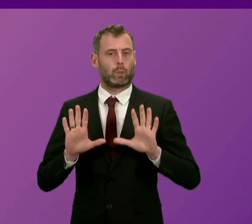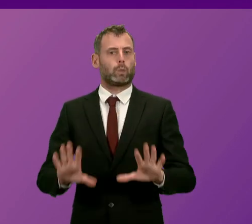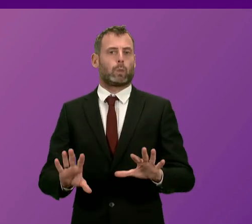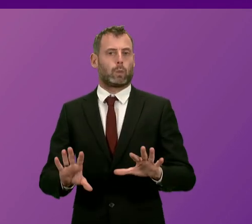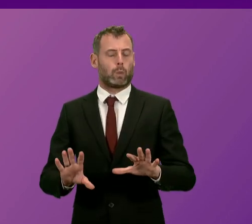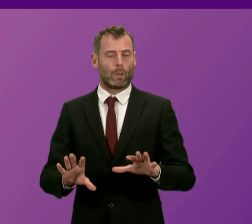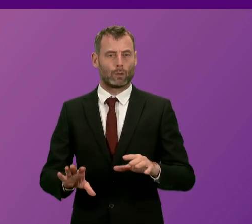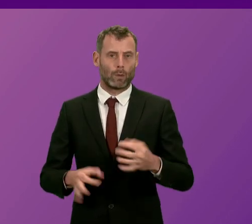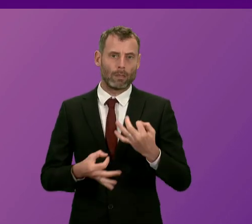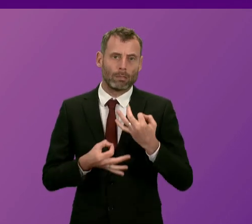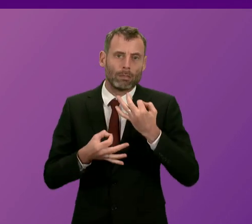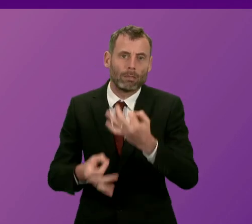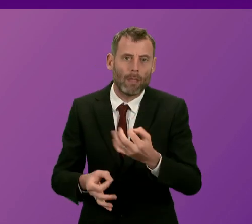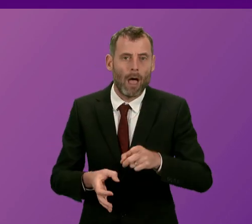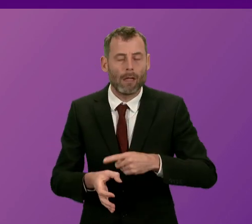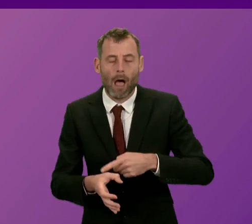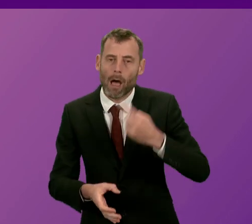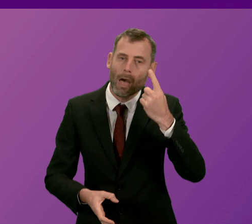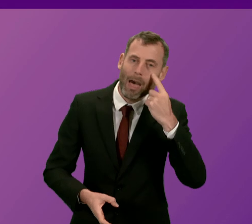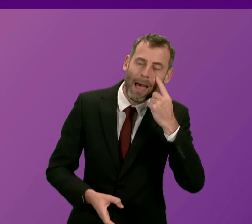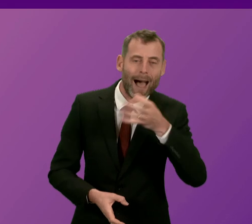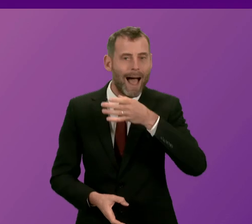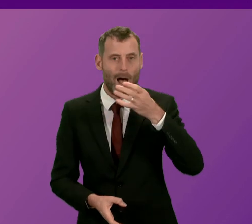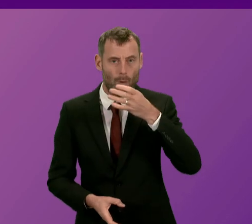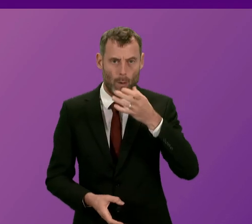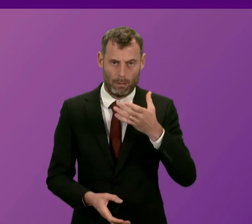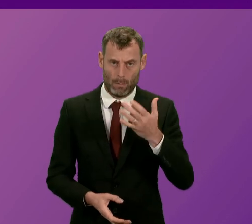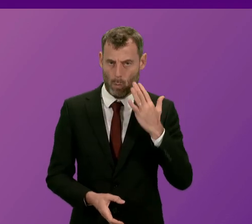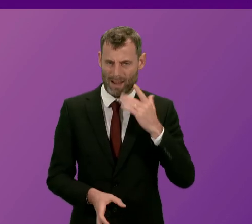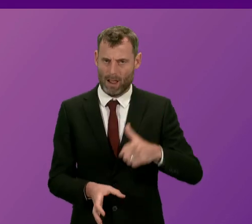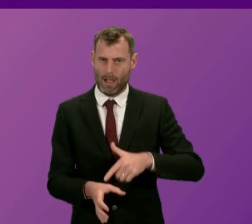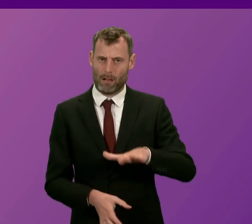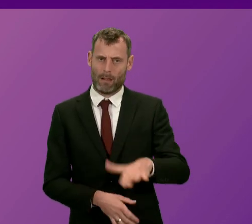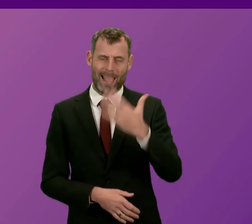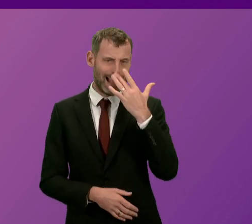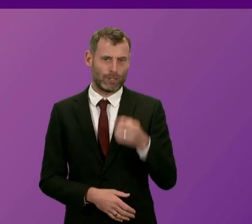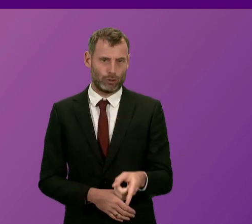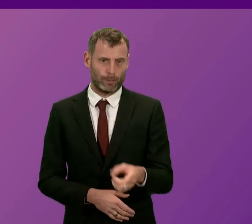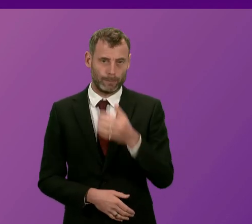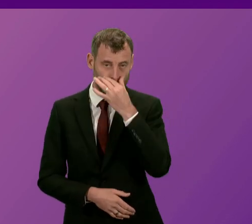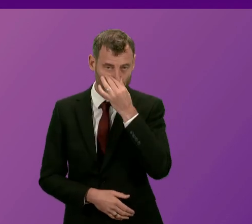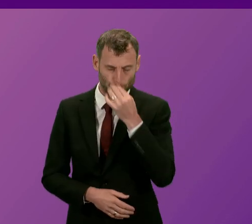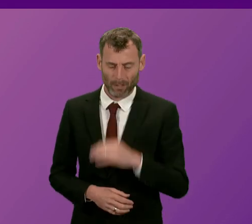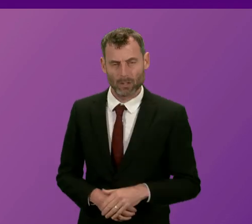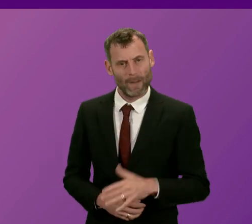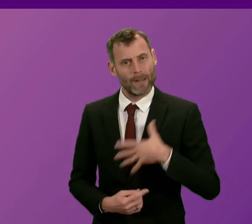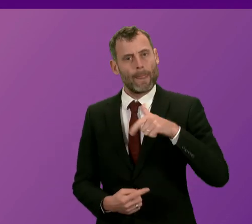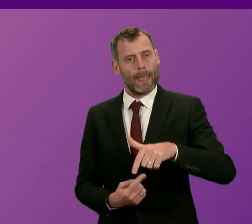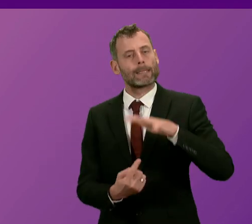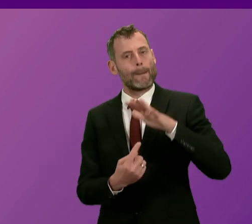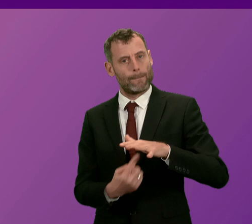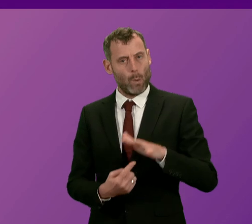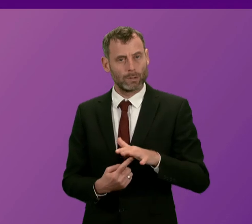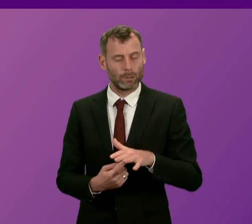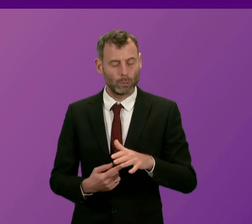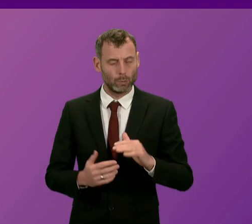avoid children having exposure to alcohol in their childhood to enable us to have